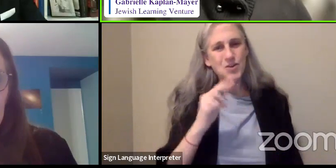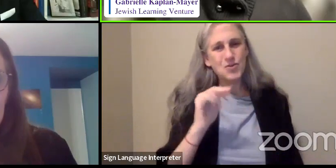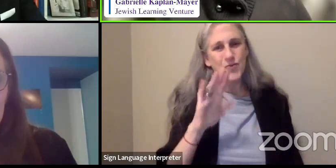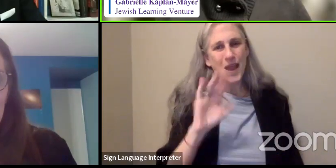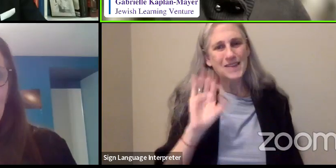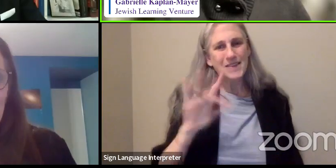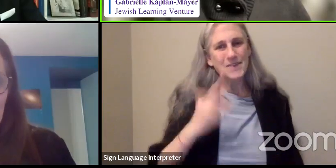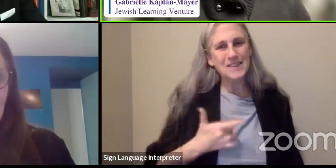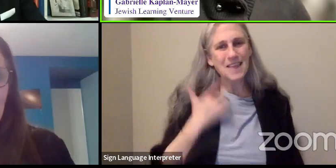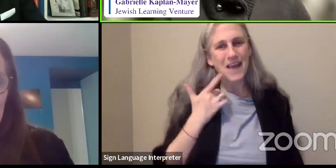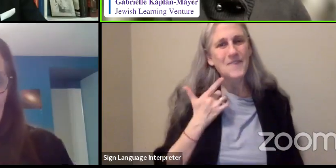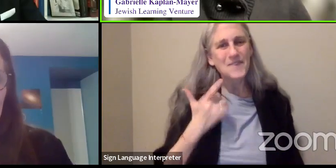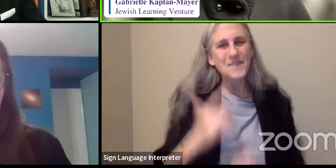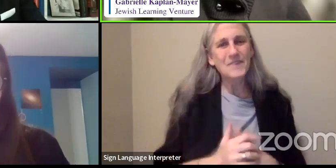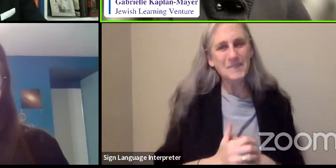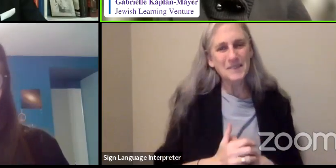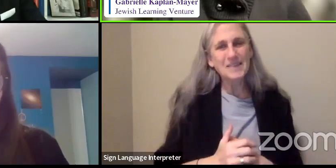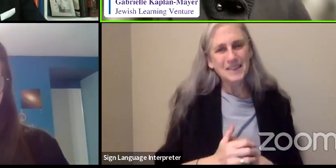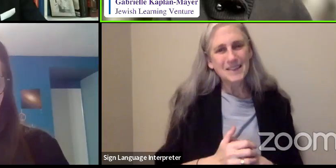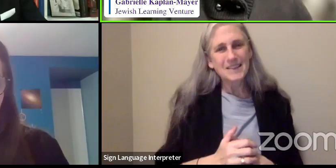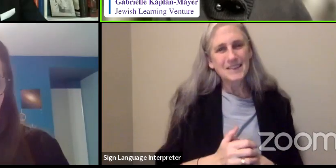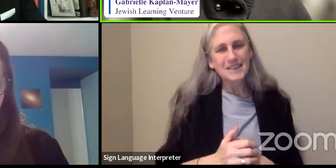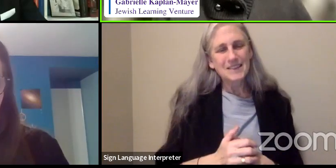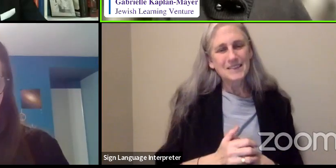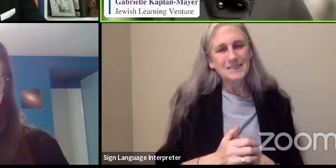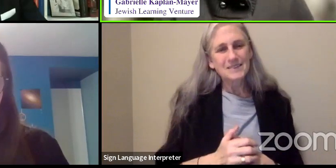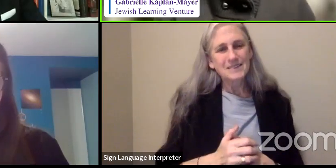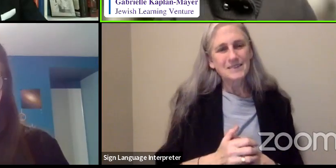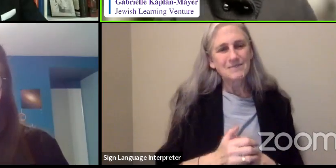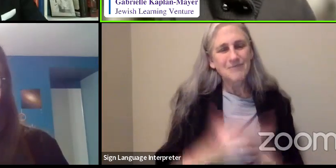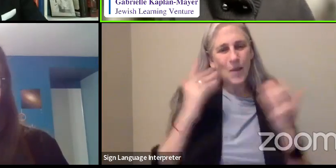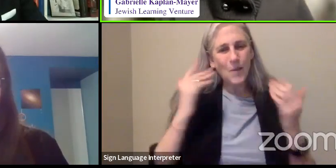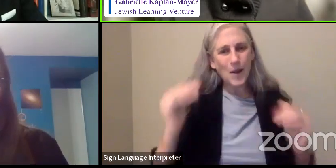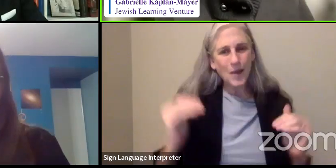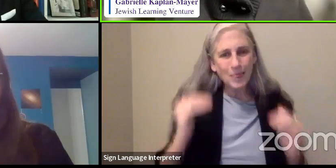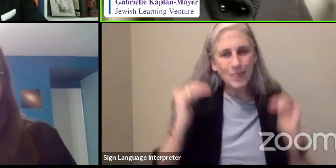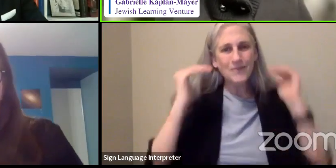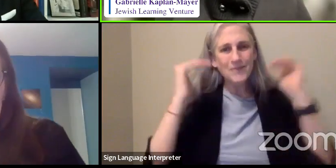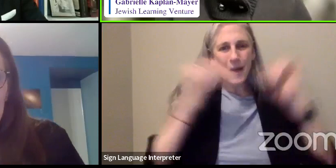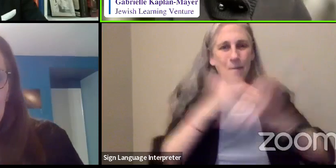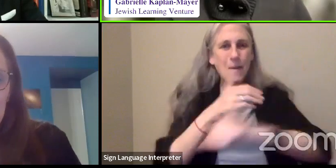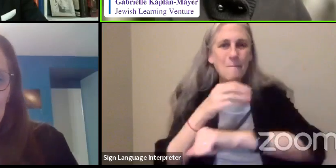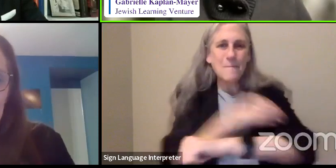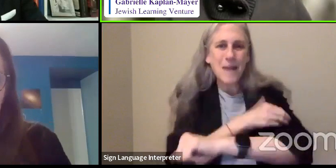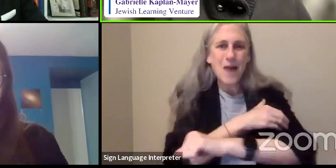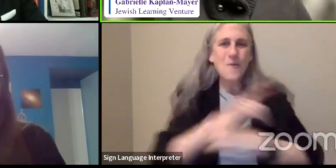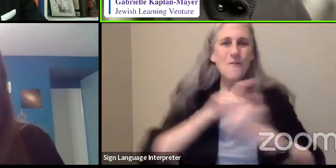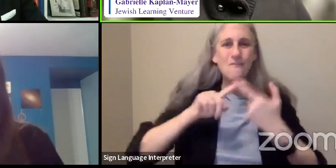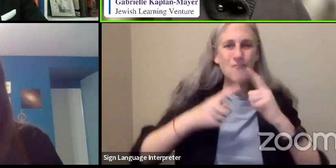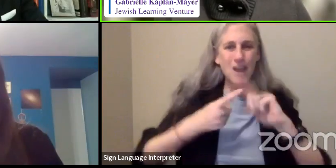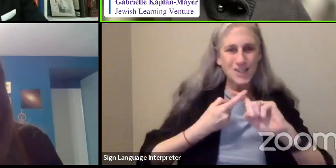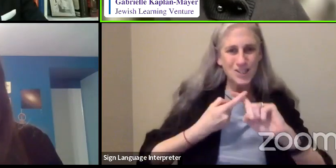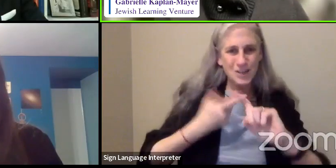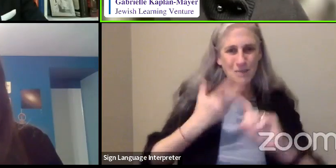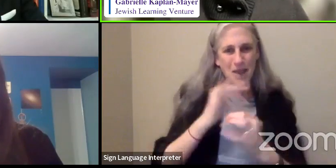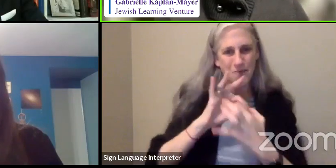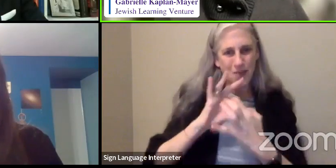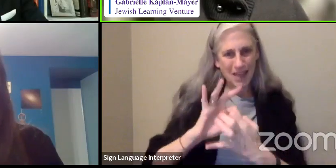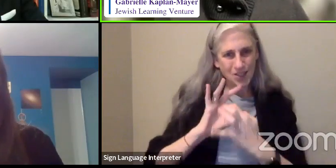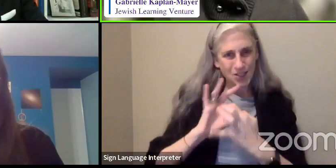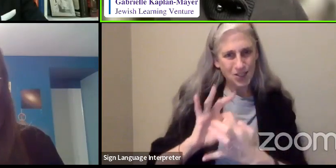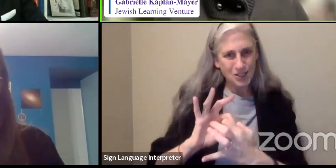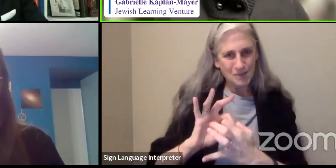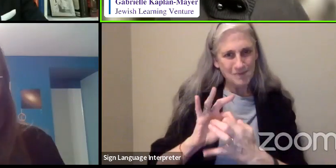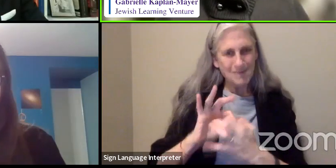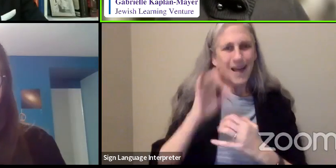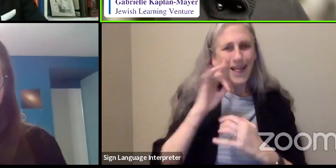And, and, and I want to lift up the power of friendships and relationships, because I think we're